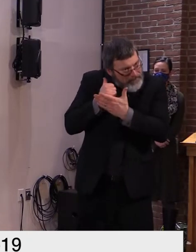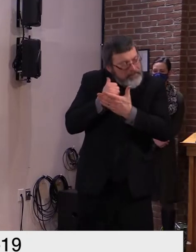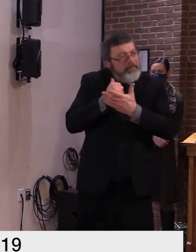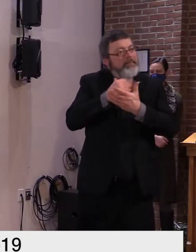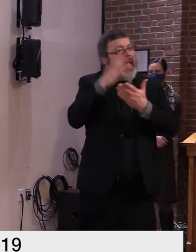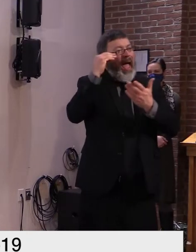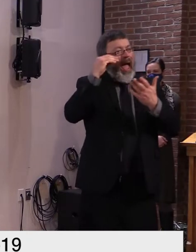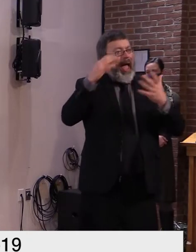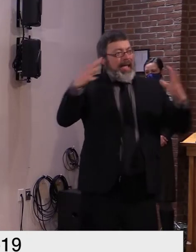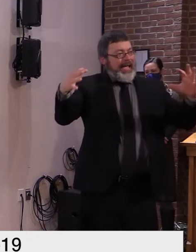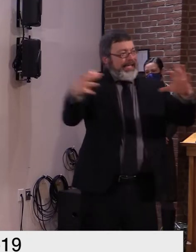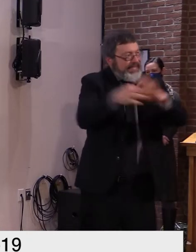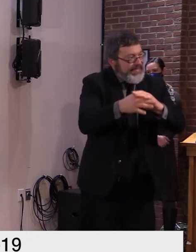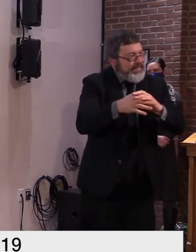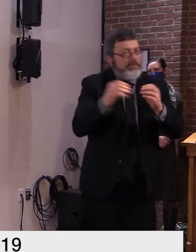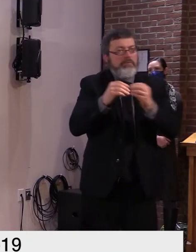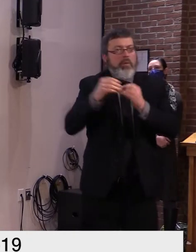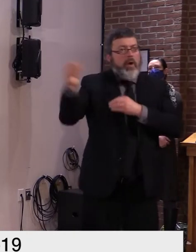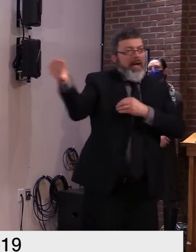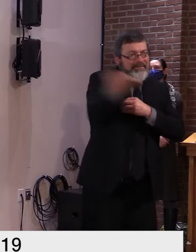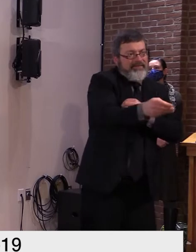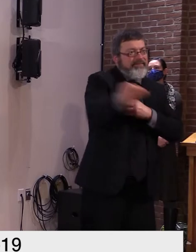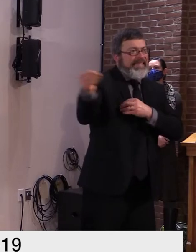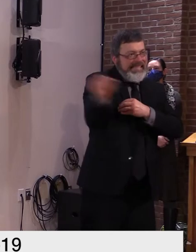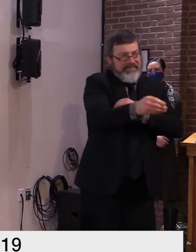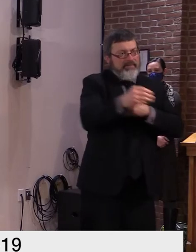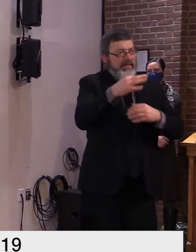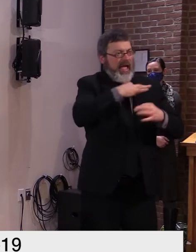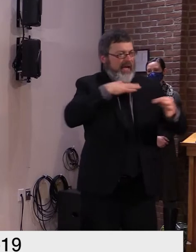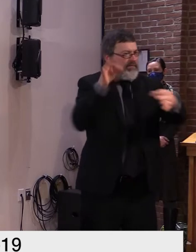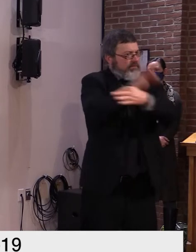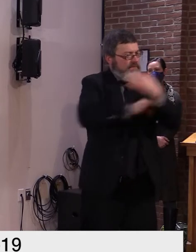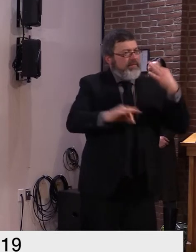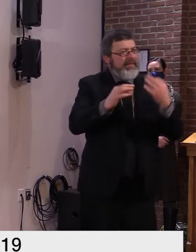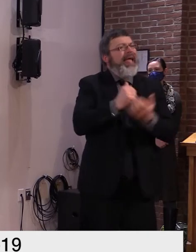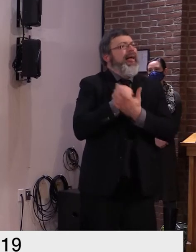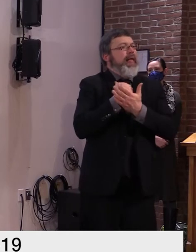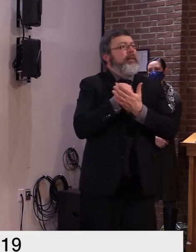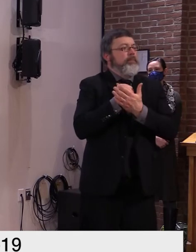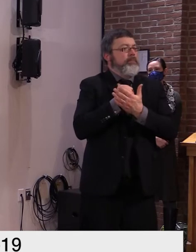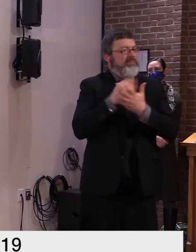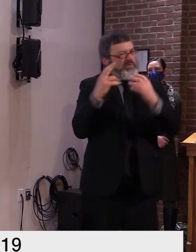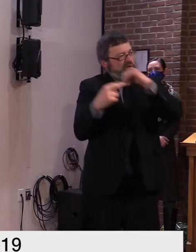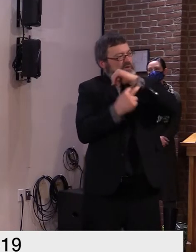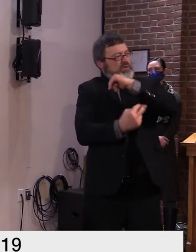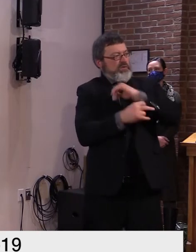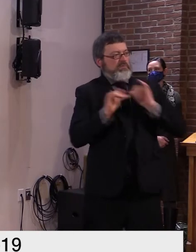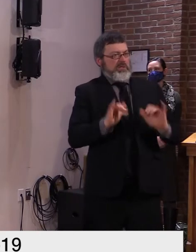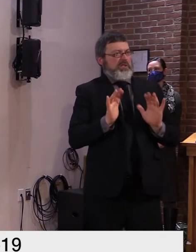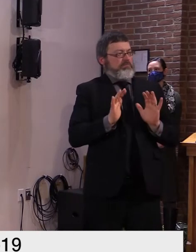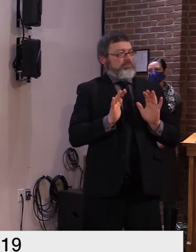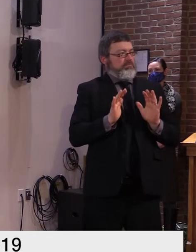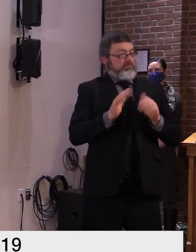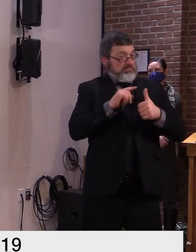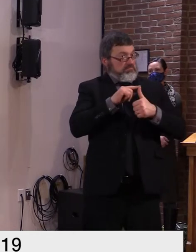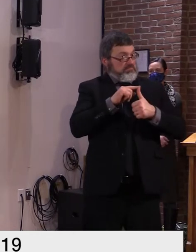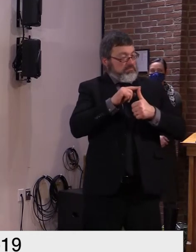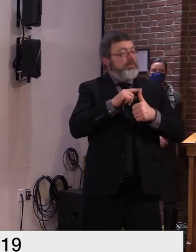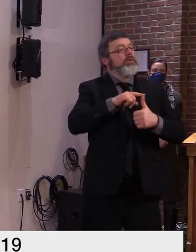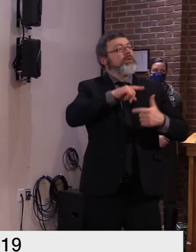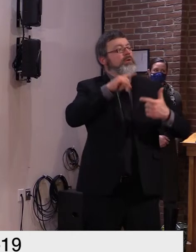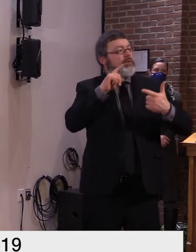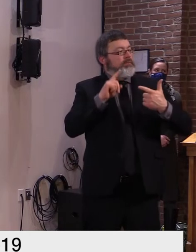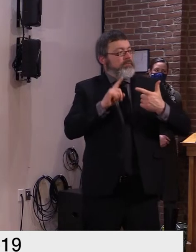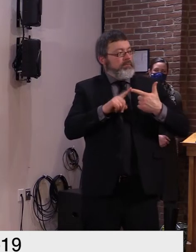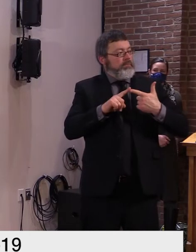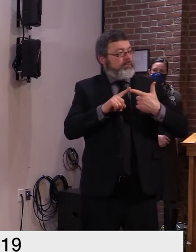covidstaffing.vermont.gov it's a call to action for vermonters who have capacity